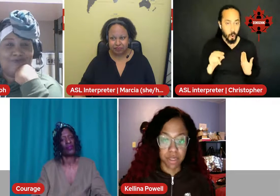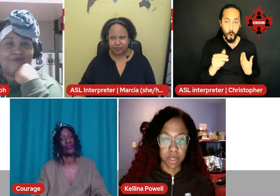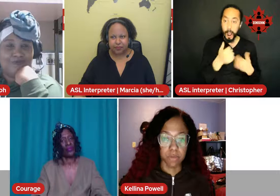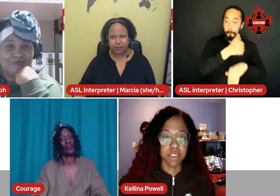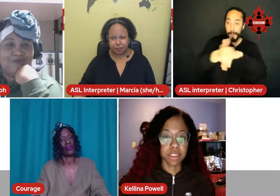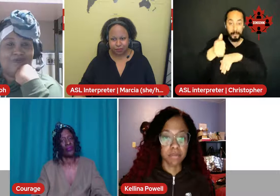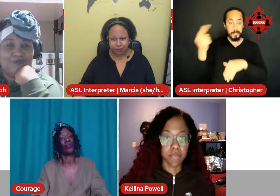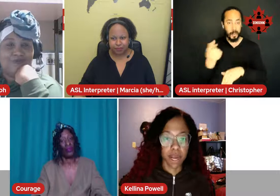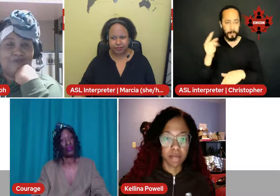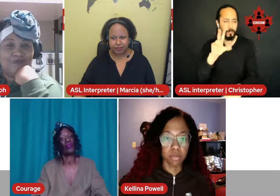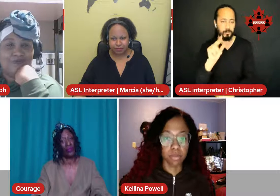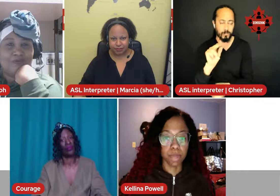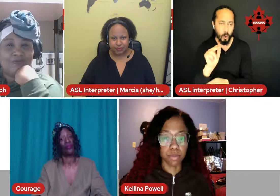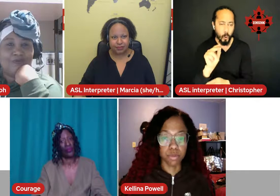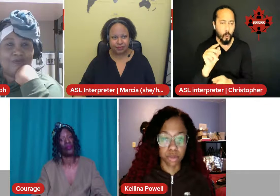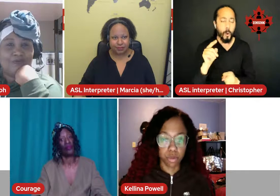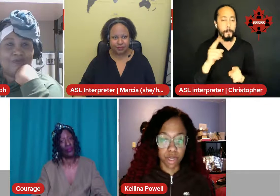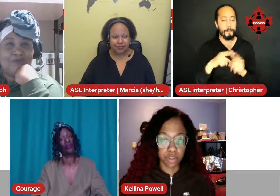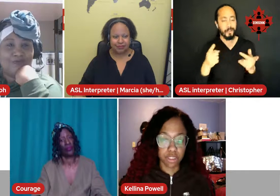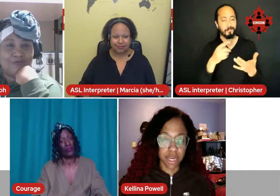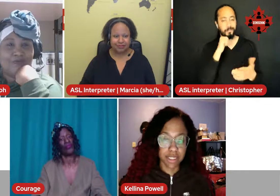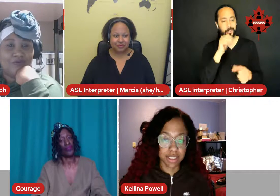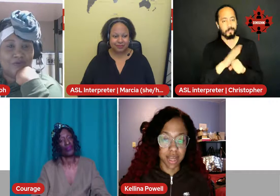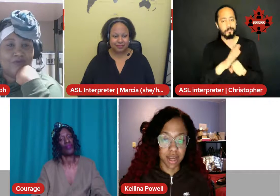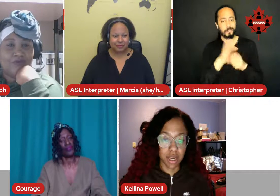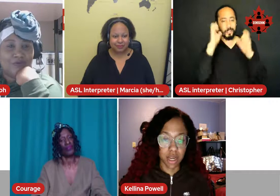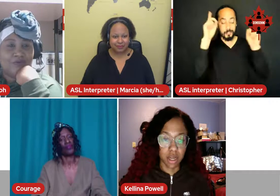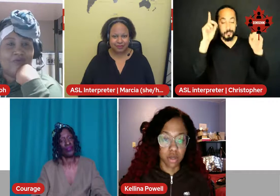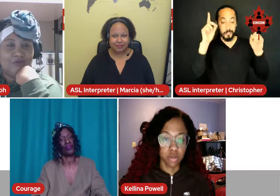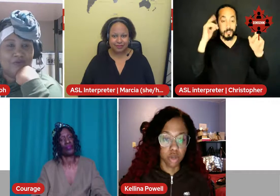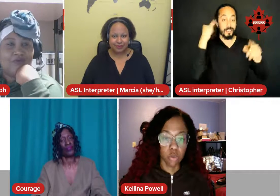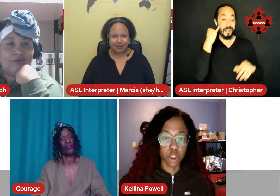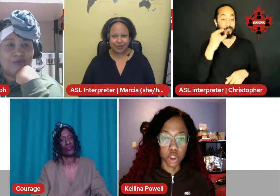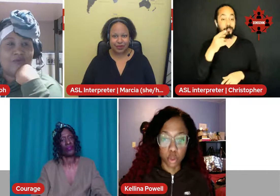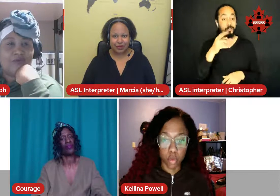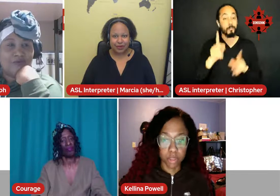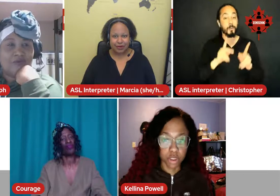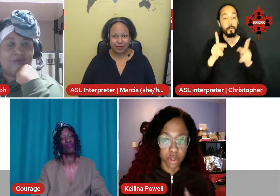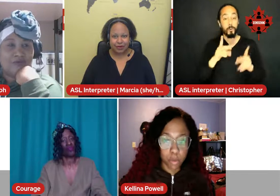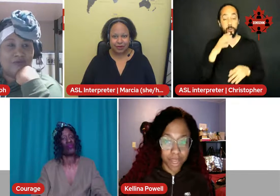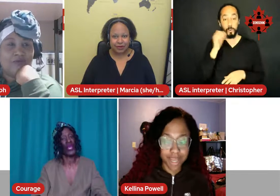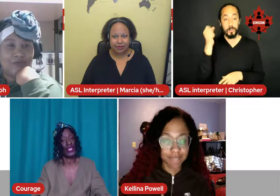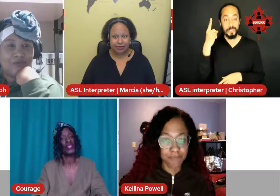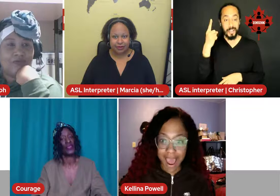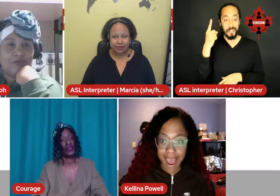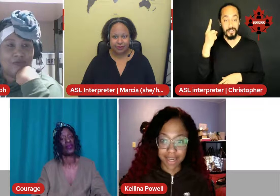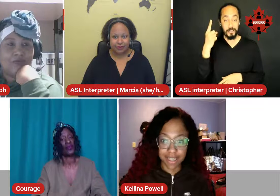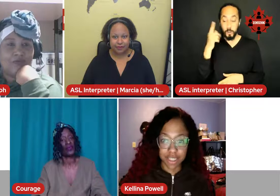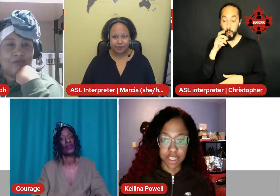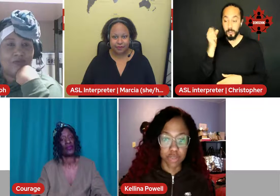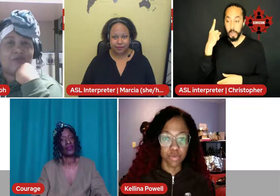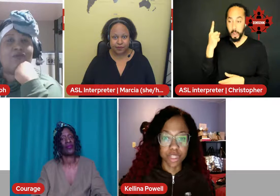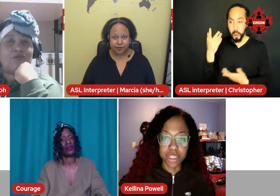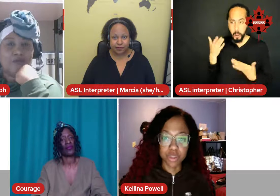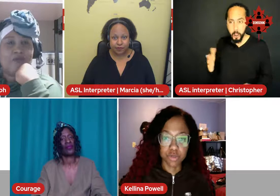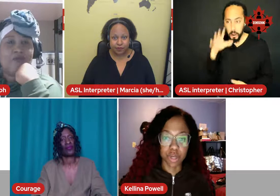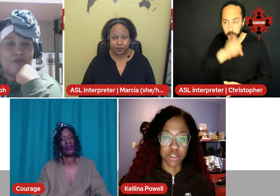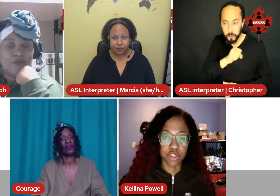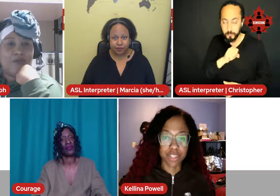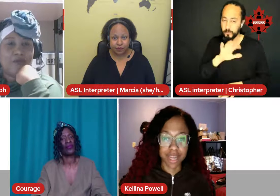But at the same time, when people don't understand it's bad. Don't assume. Assuming is bad. We need to understand